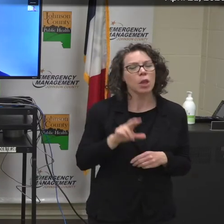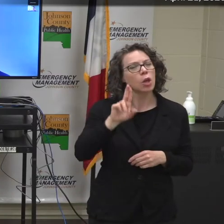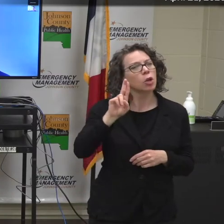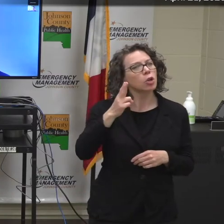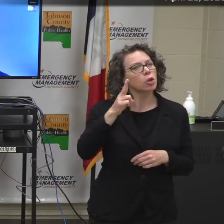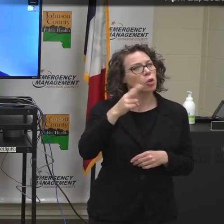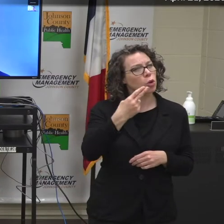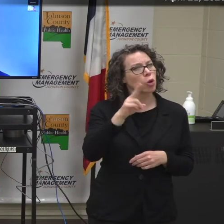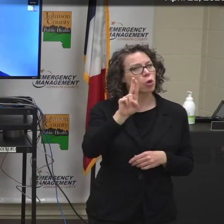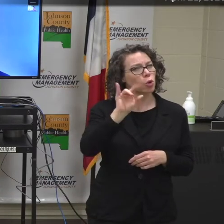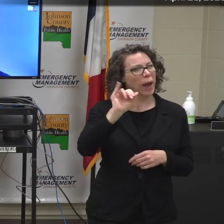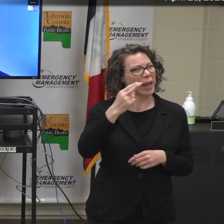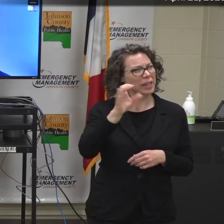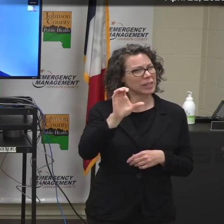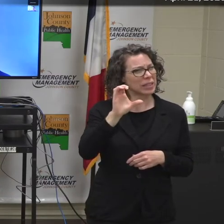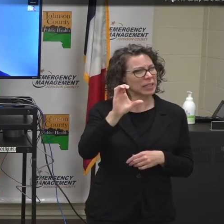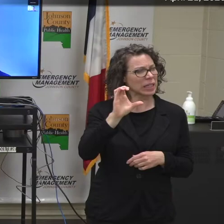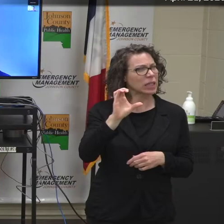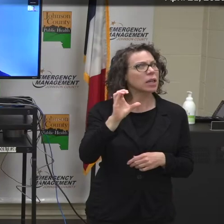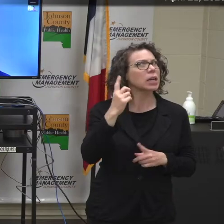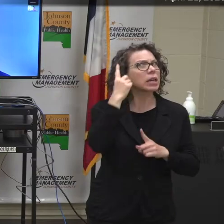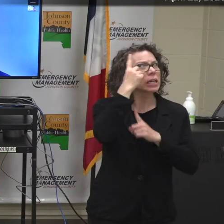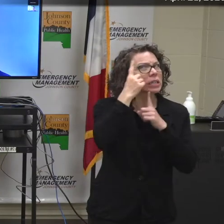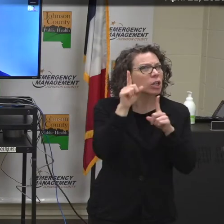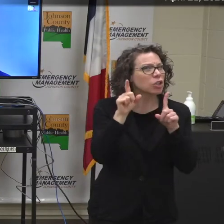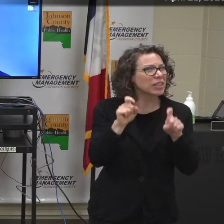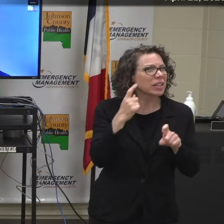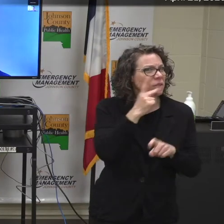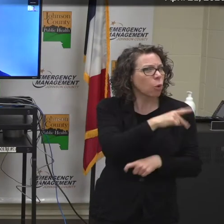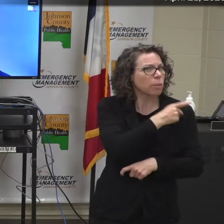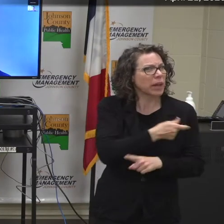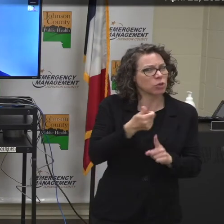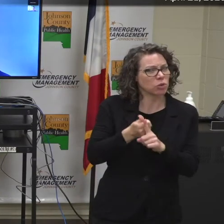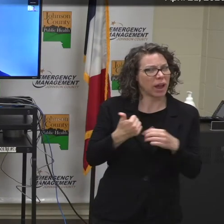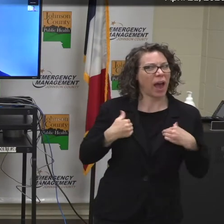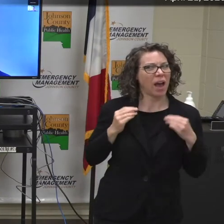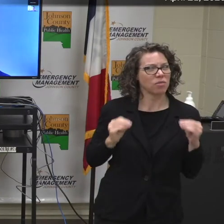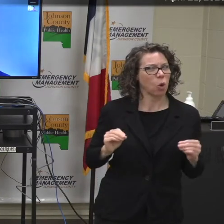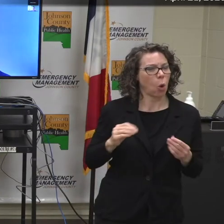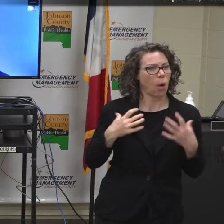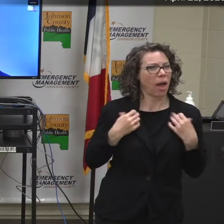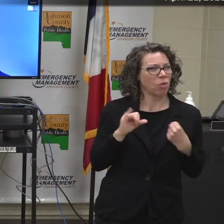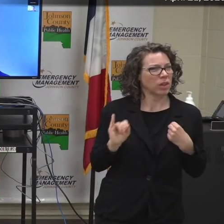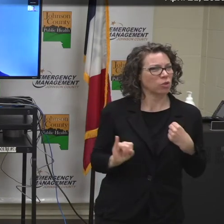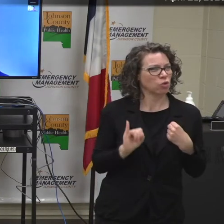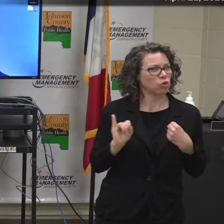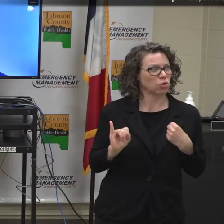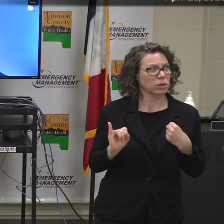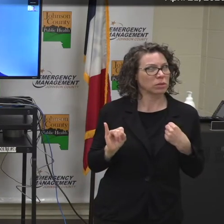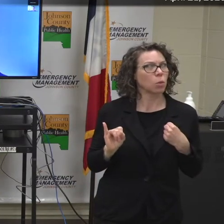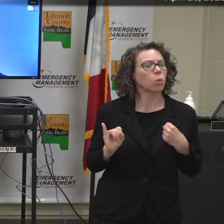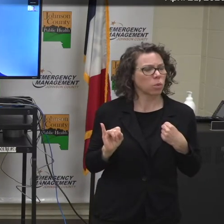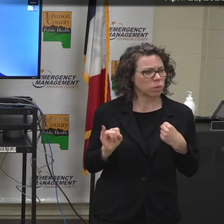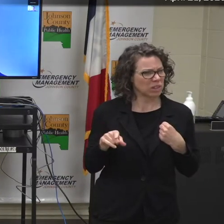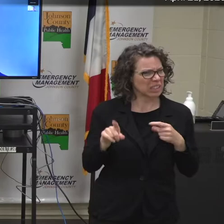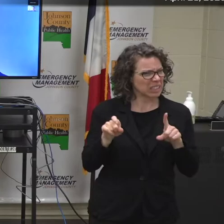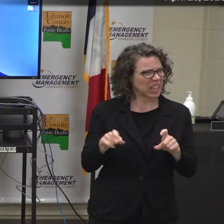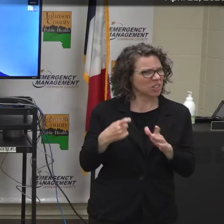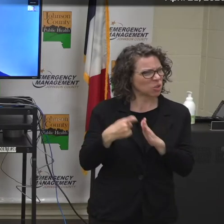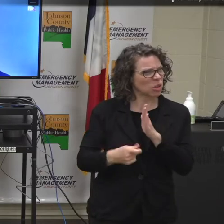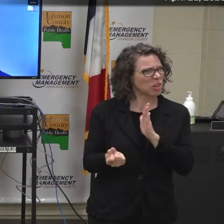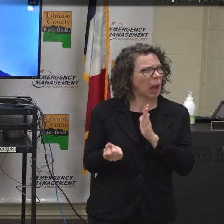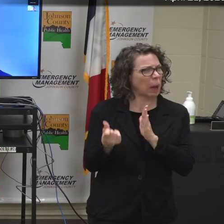COVID-19 testing for uninsured patients? And how much does the test cost out of pocket? And if so,